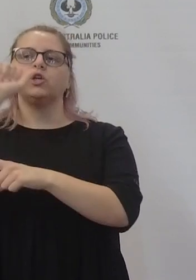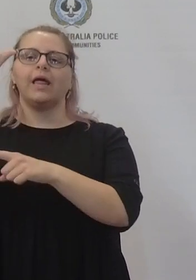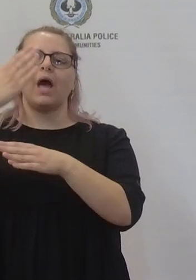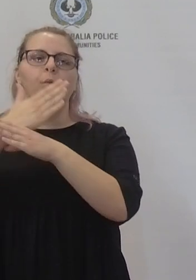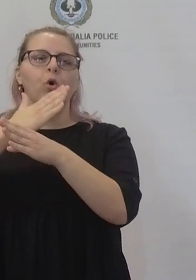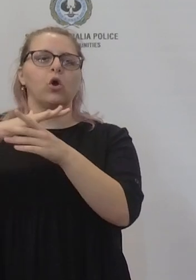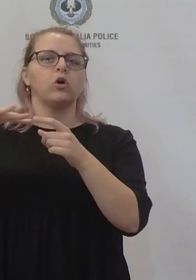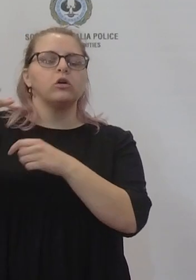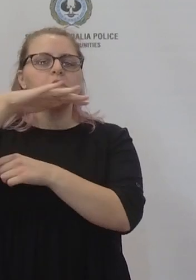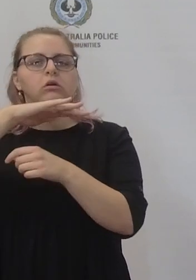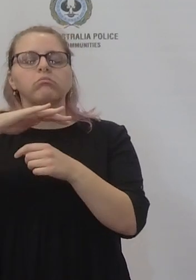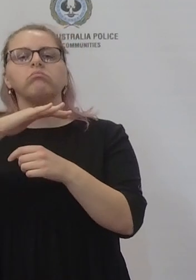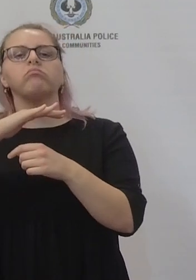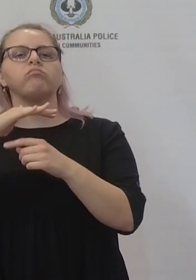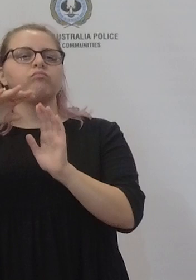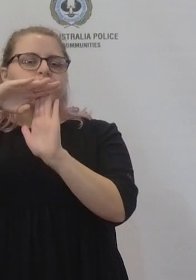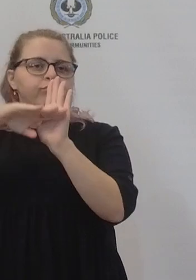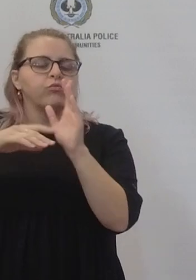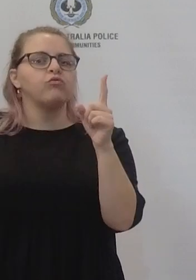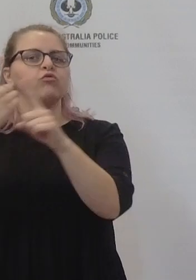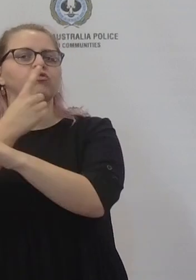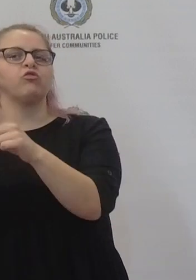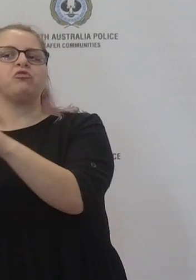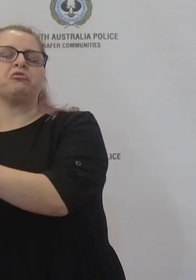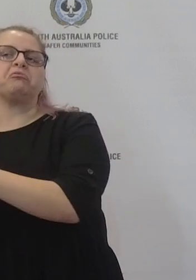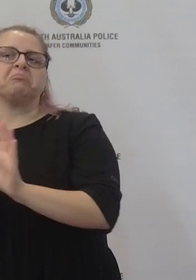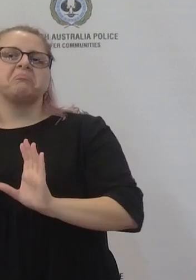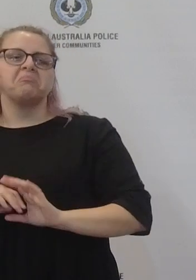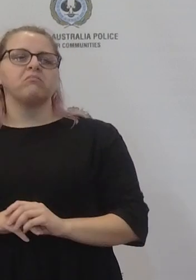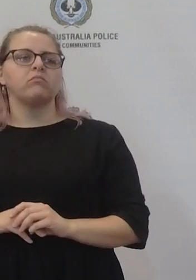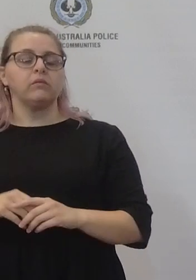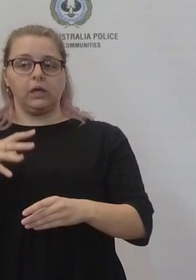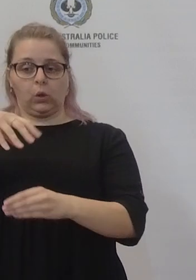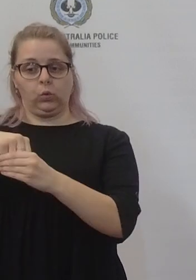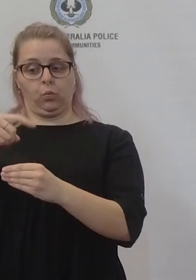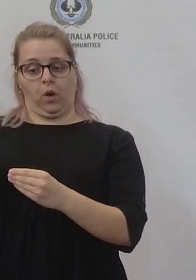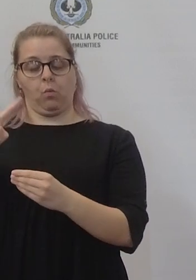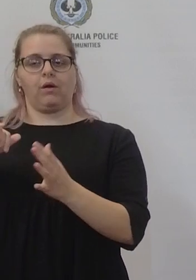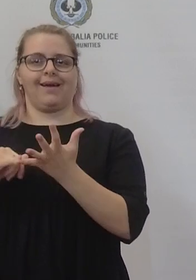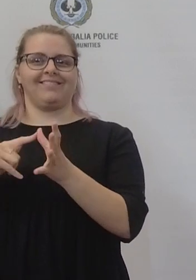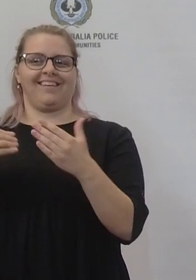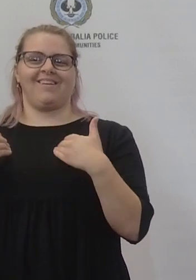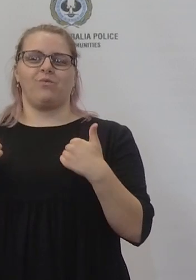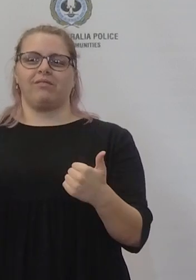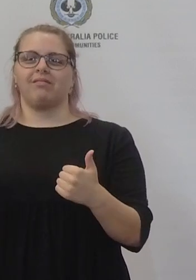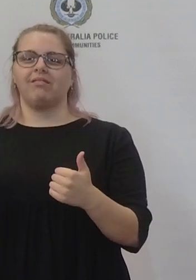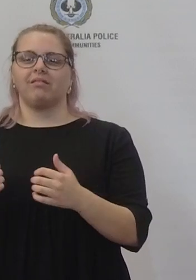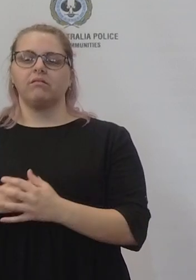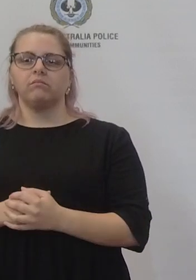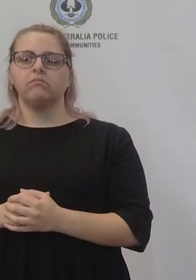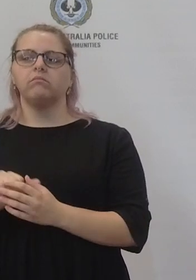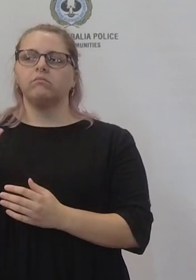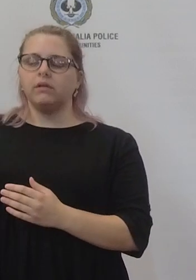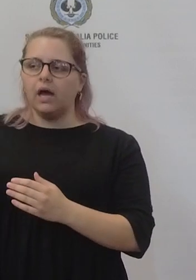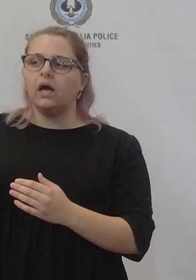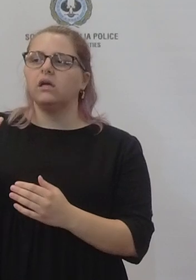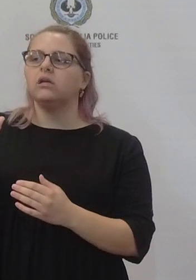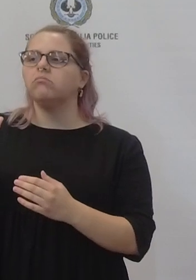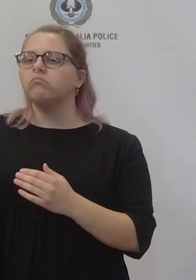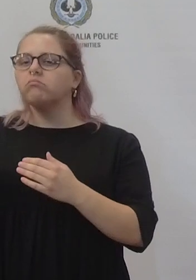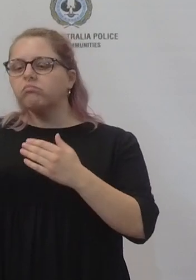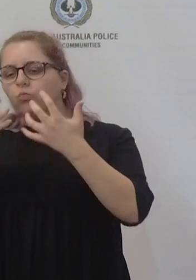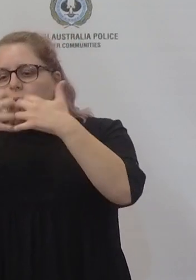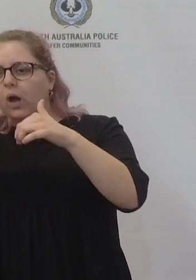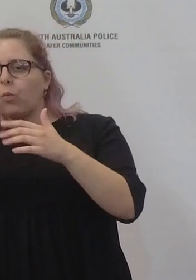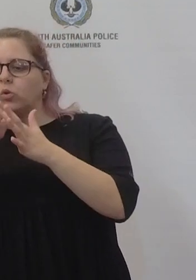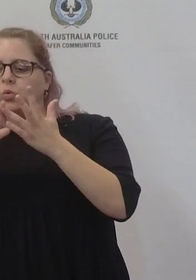their authority. So that work is ongoing with the different sectors and that includes SA Health and SA Health are putting steps in place to find an alternative mechanism to go forward.